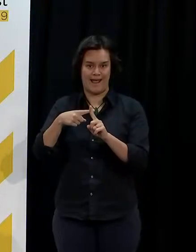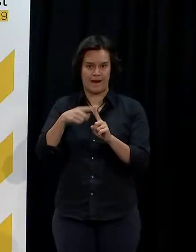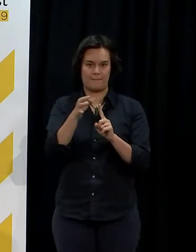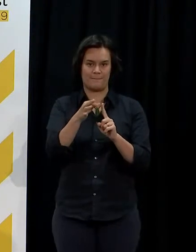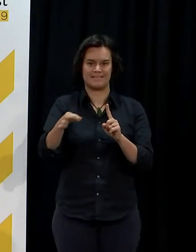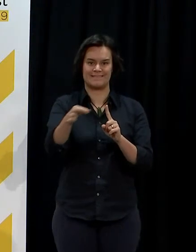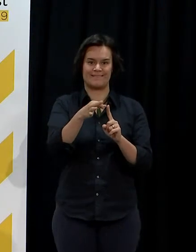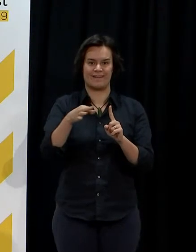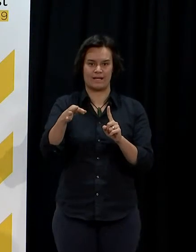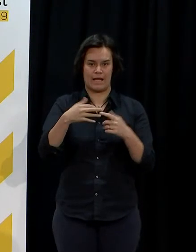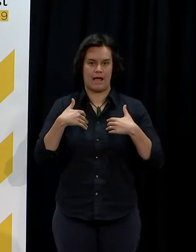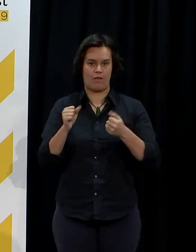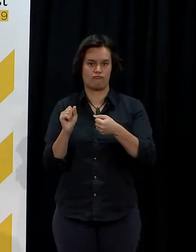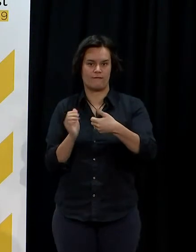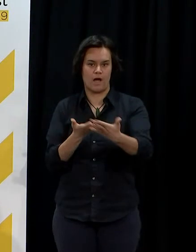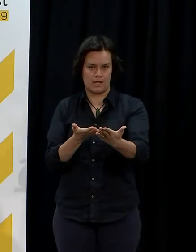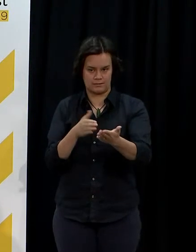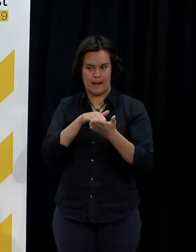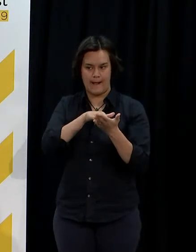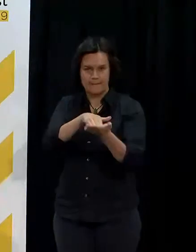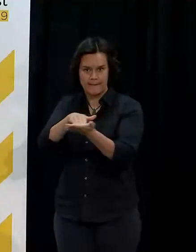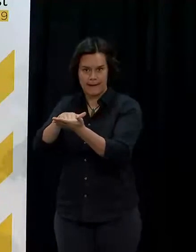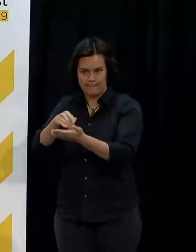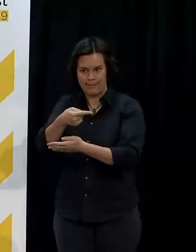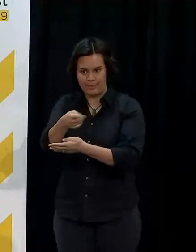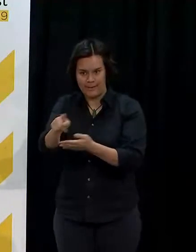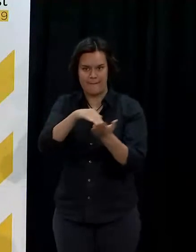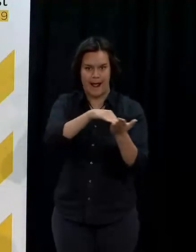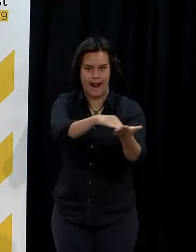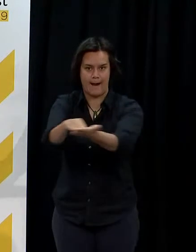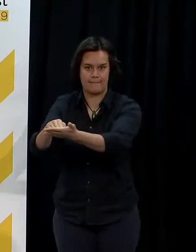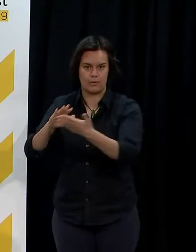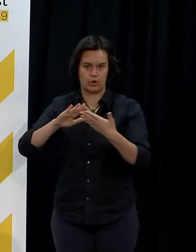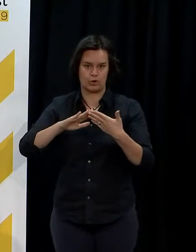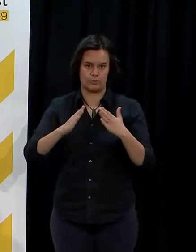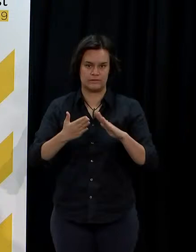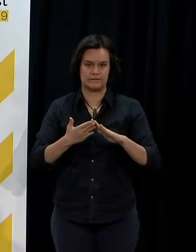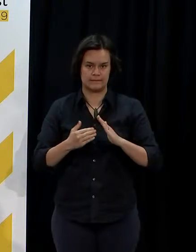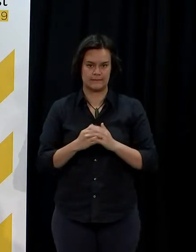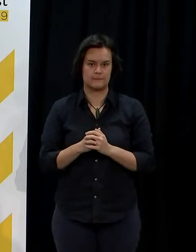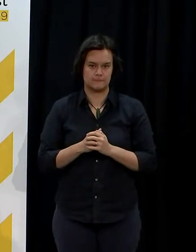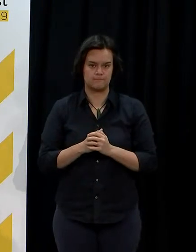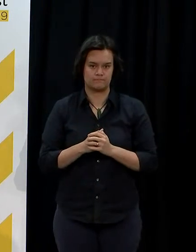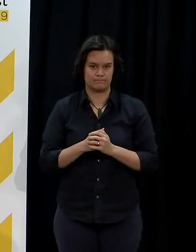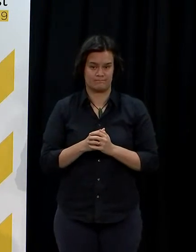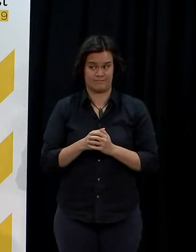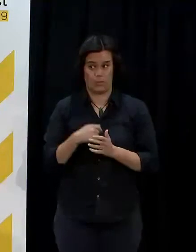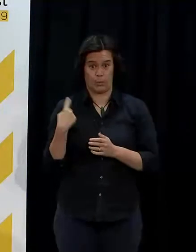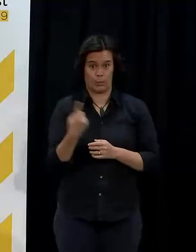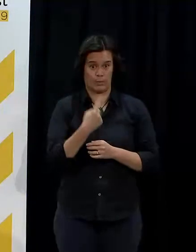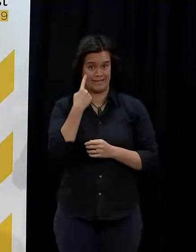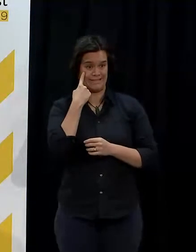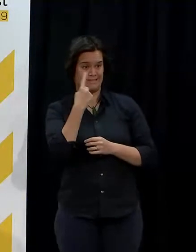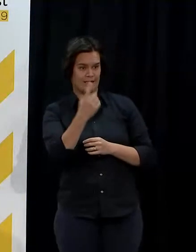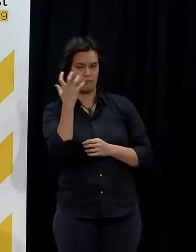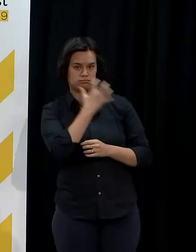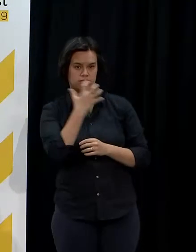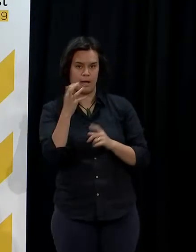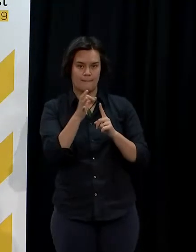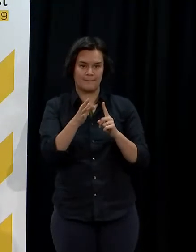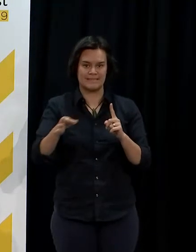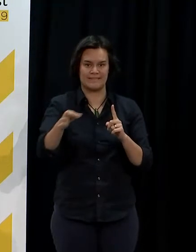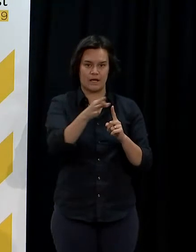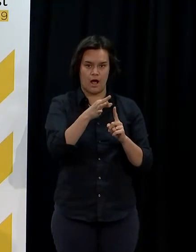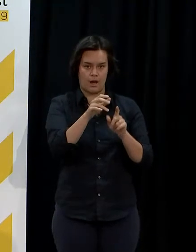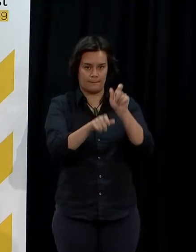responding to the current outbreak, especially given it is disproportionately impacting the Pacific community. This funding